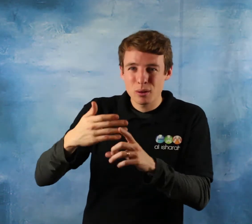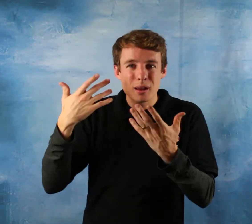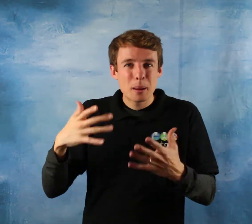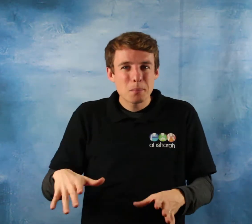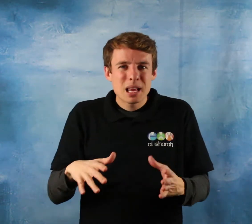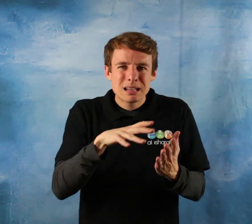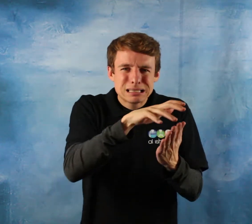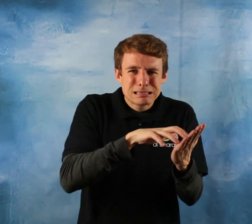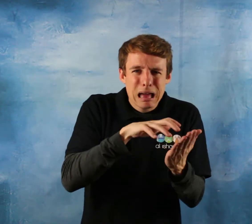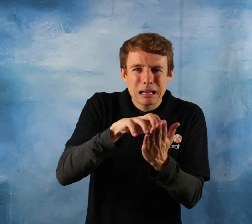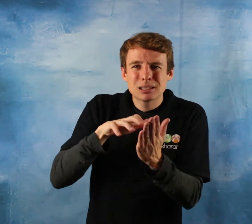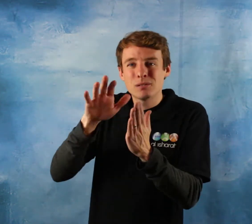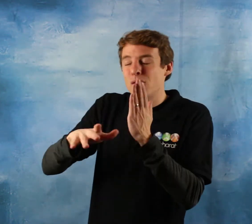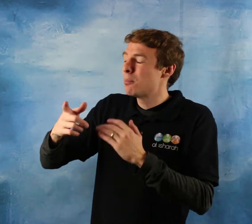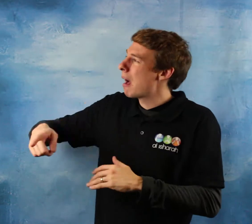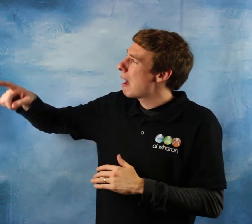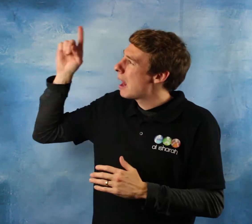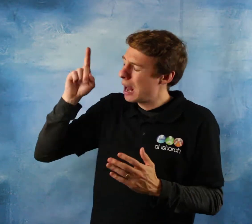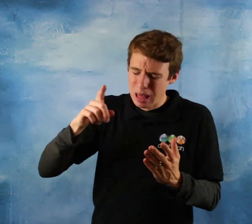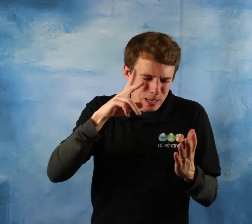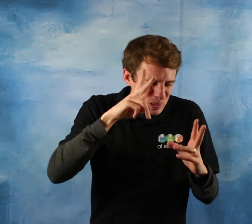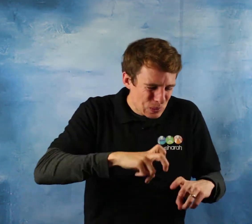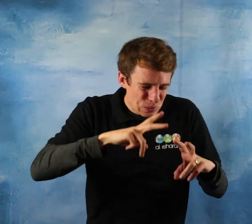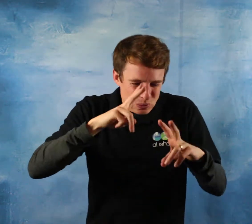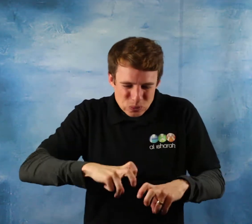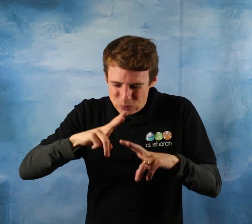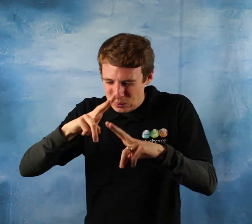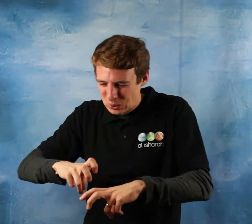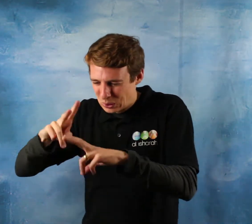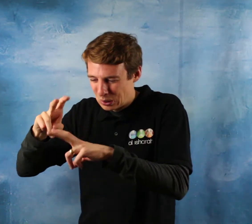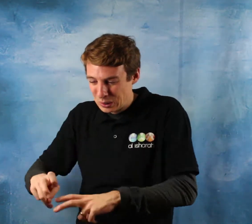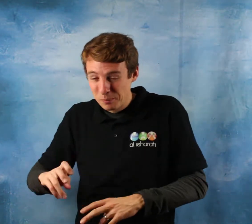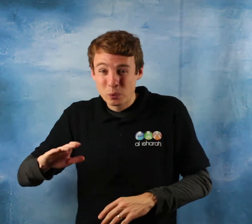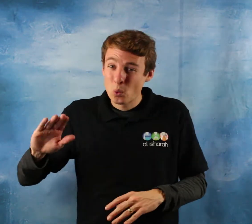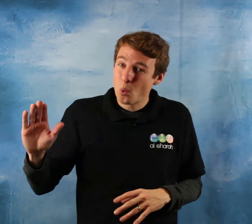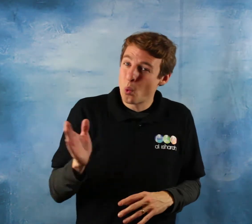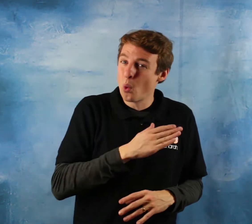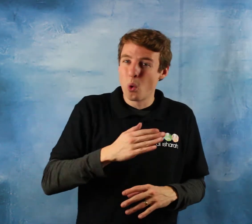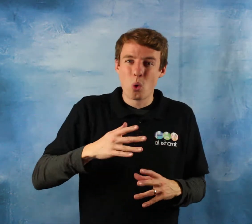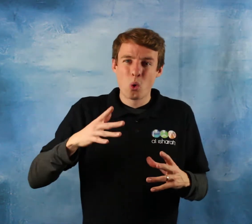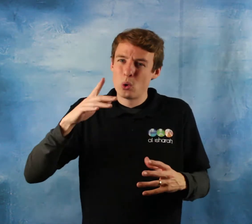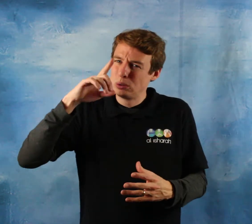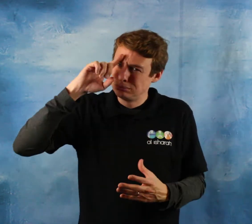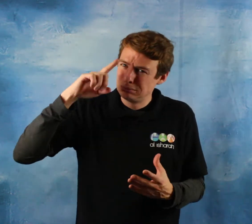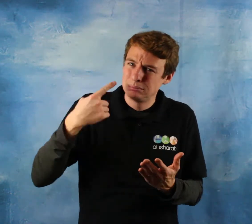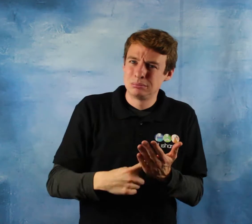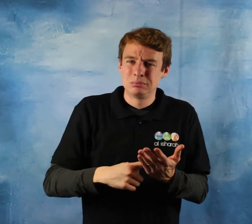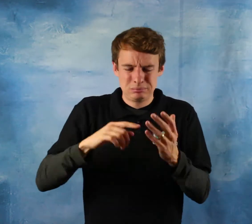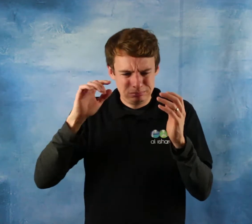impermissible to strike your wife except in the most extreme and rare cases just as is the case with